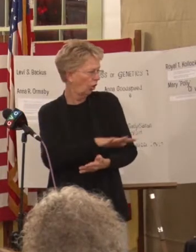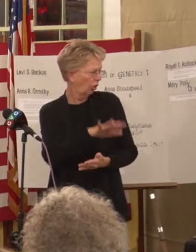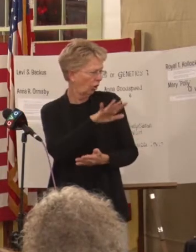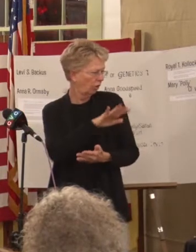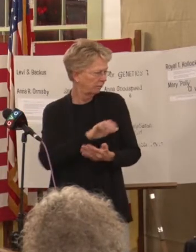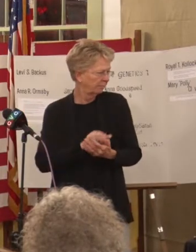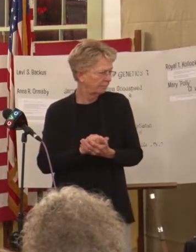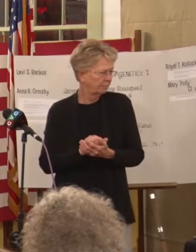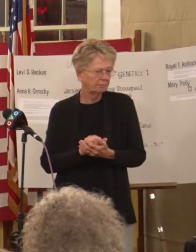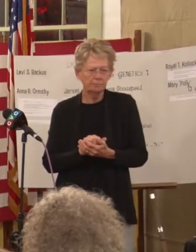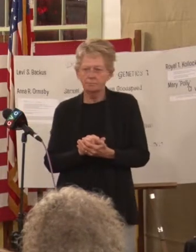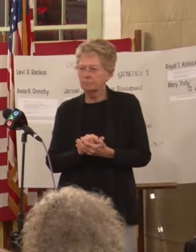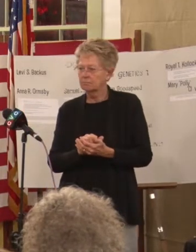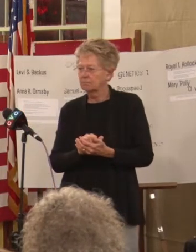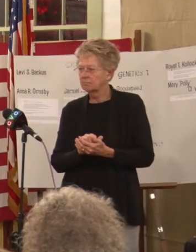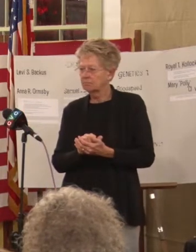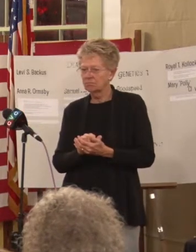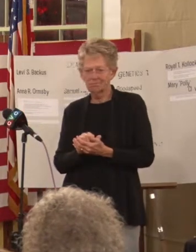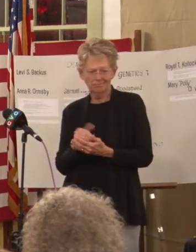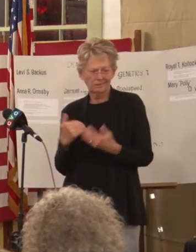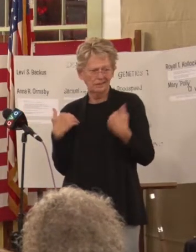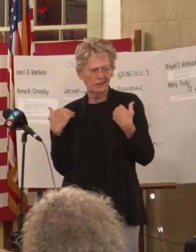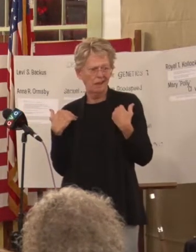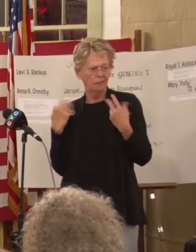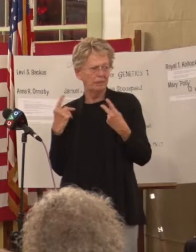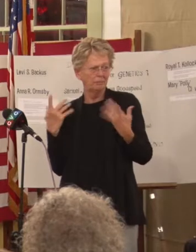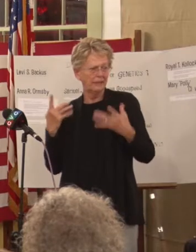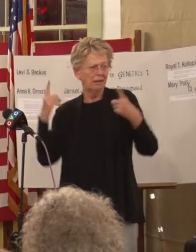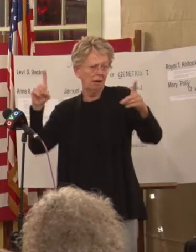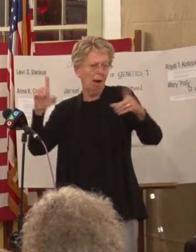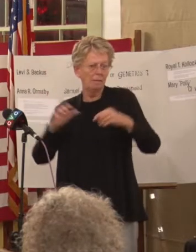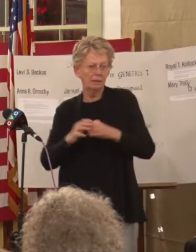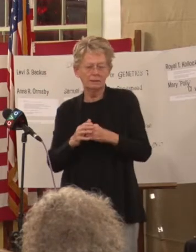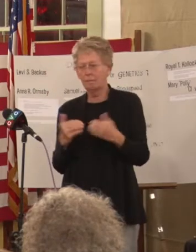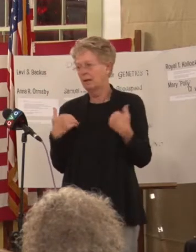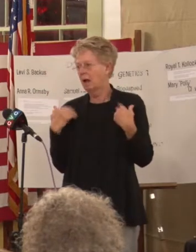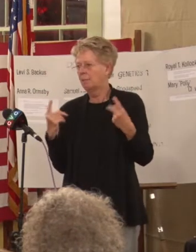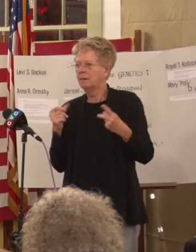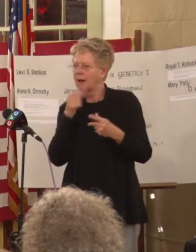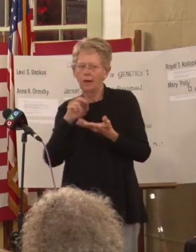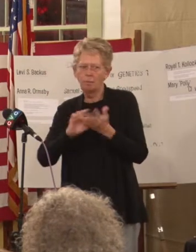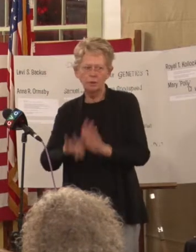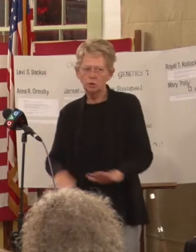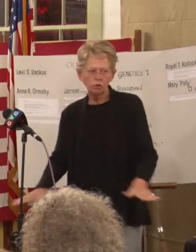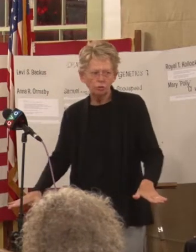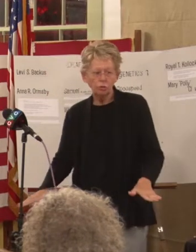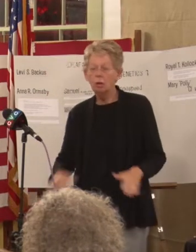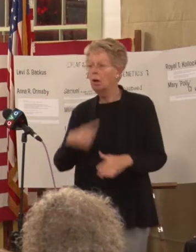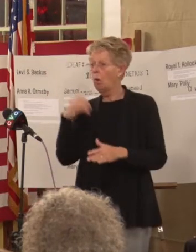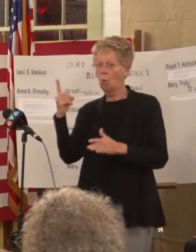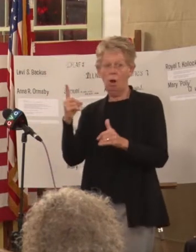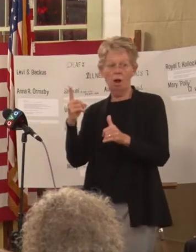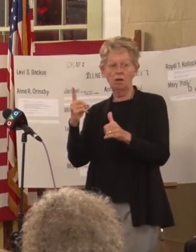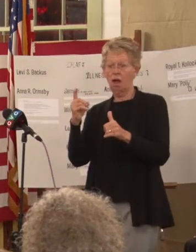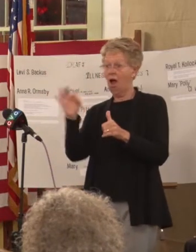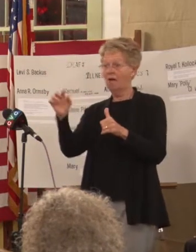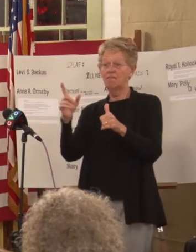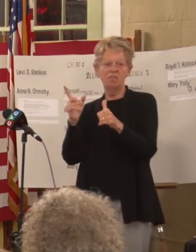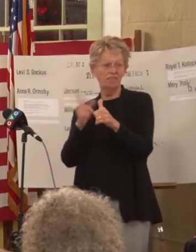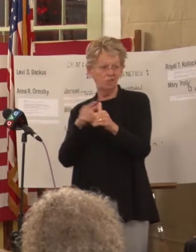that these young people accomplished. And when I mean young people, I don't mean children, because one of our first students was over 50 years old.